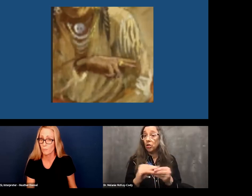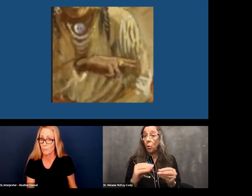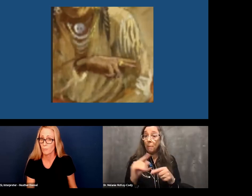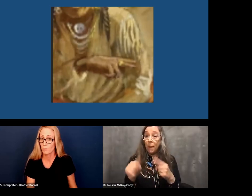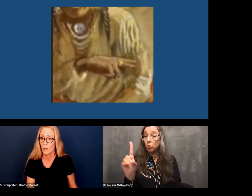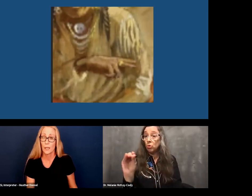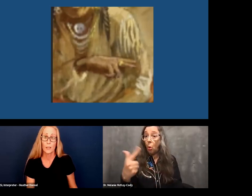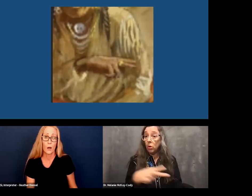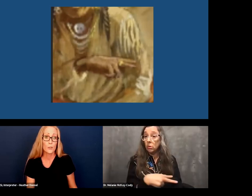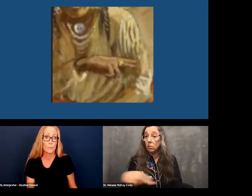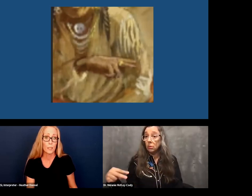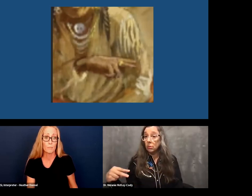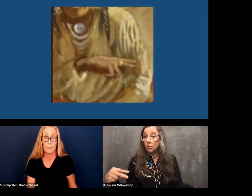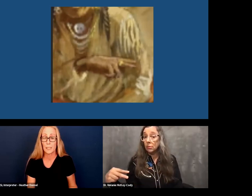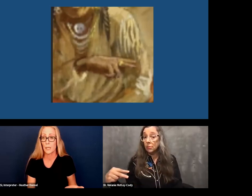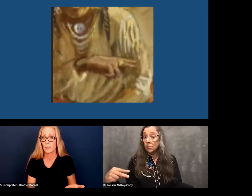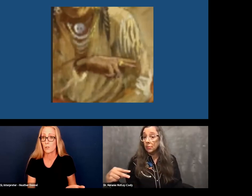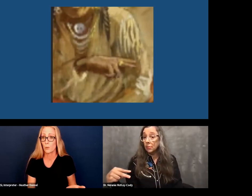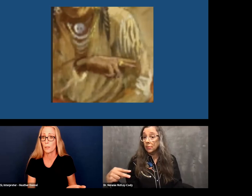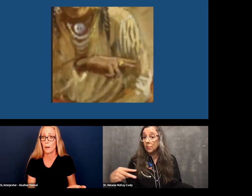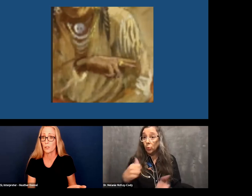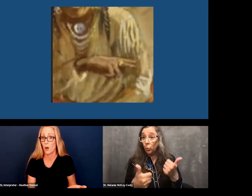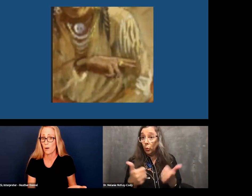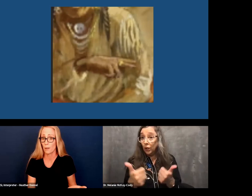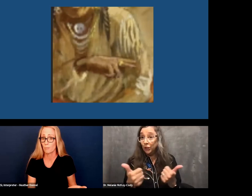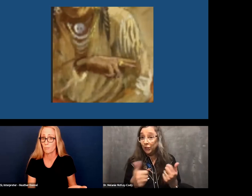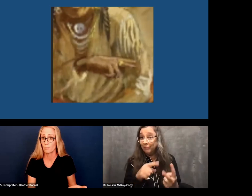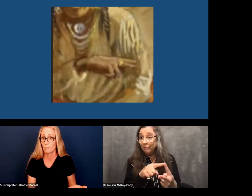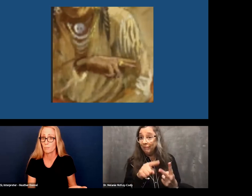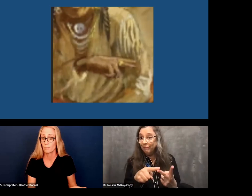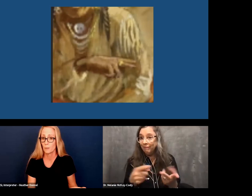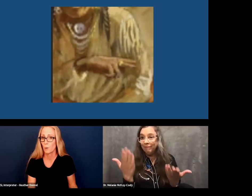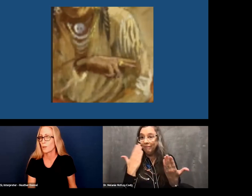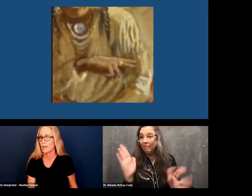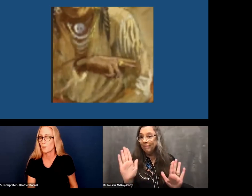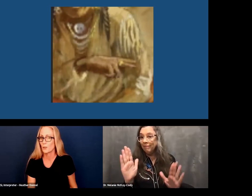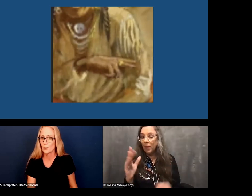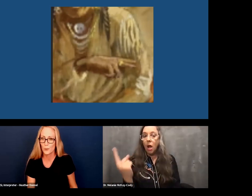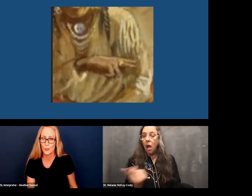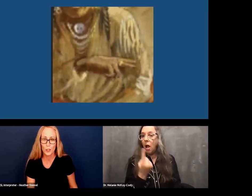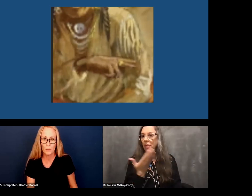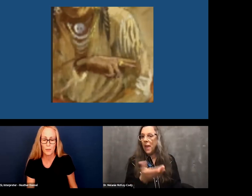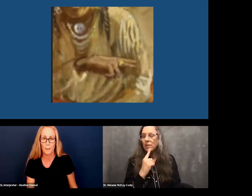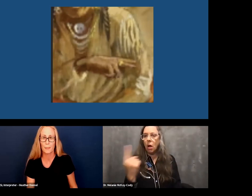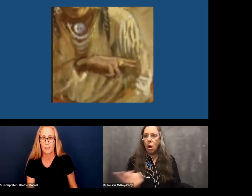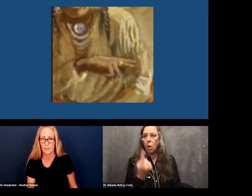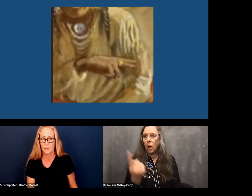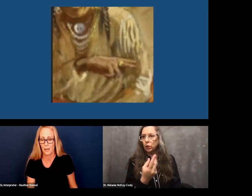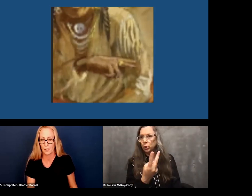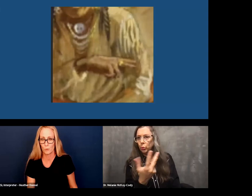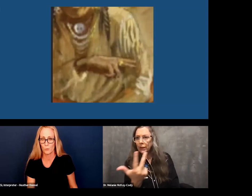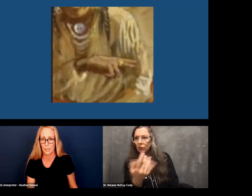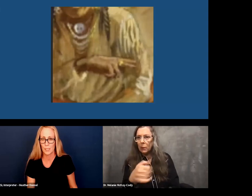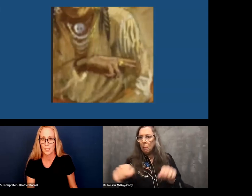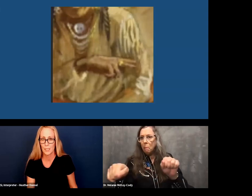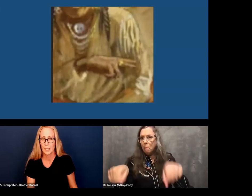working. It could also mean maybe he's telling a story about a dog. But we're not able to determine that because of